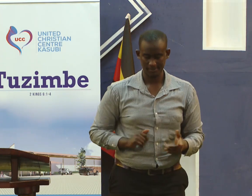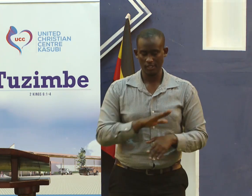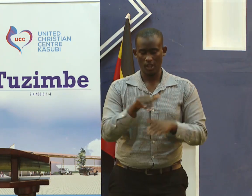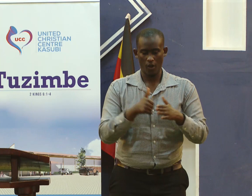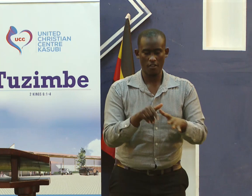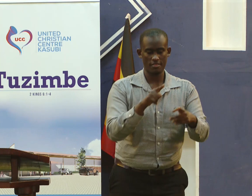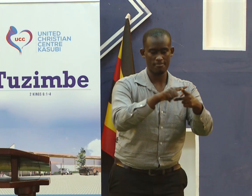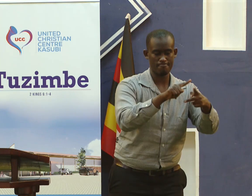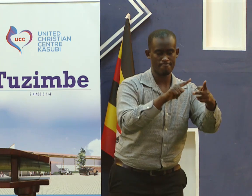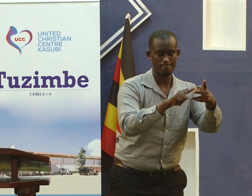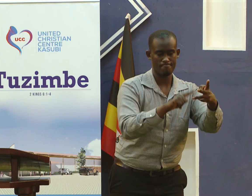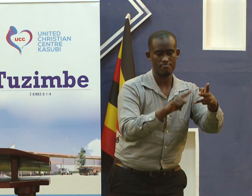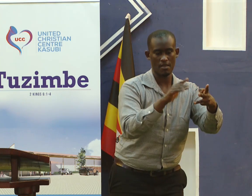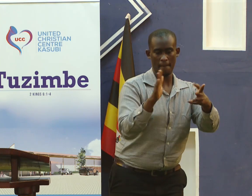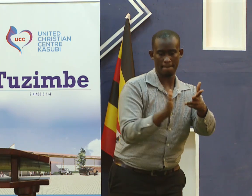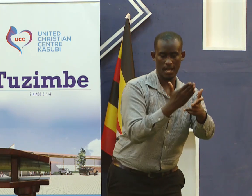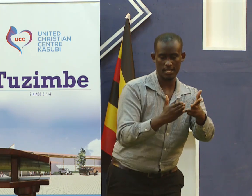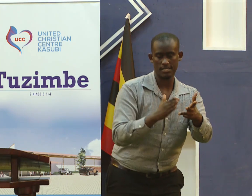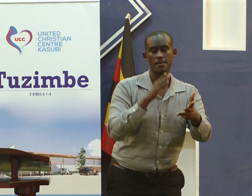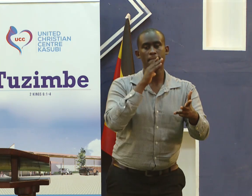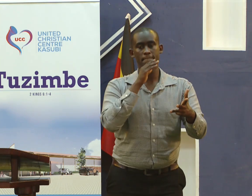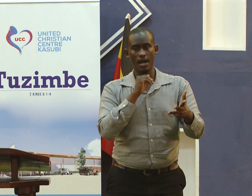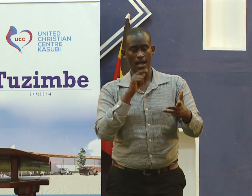All the three parts that make up man.